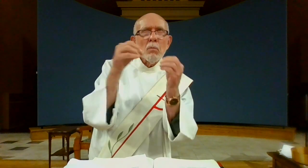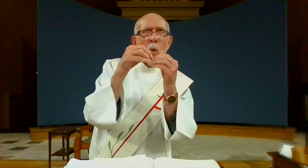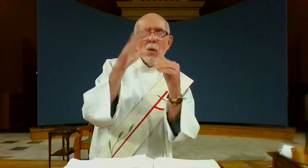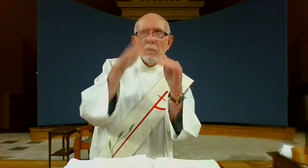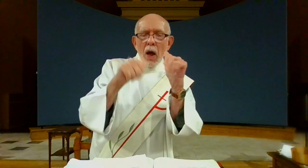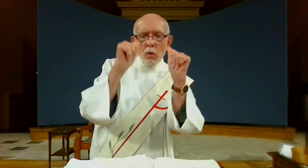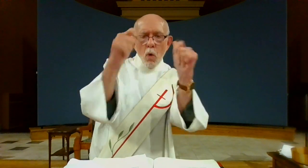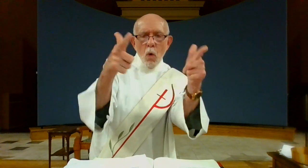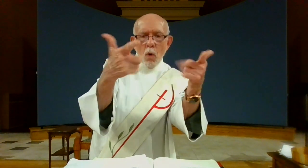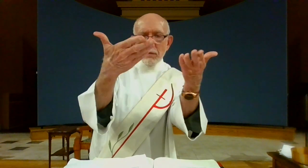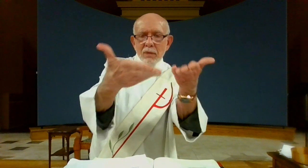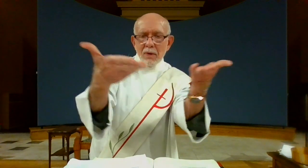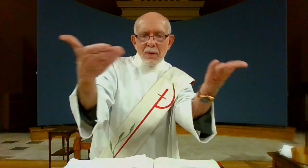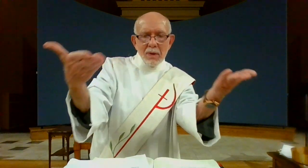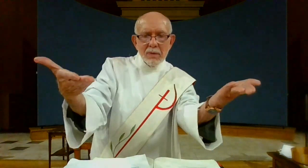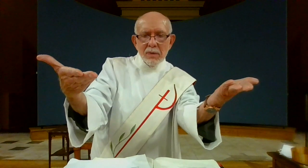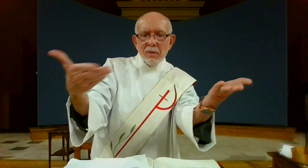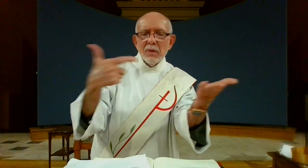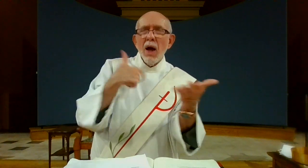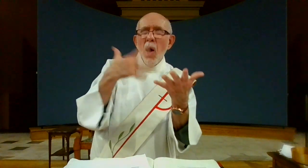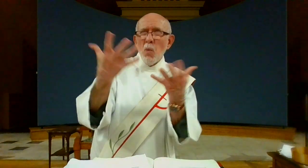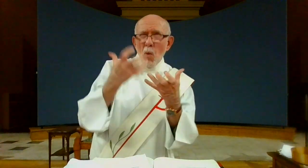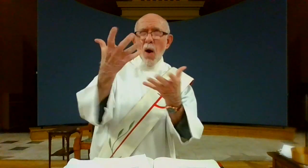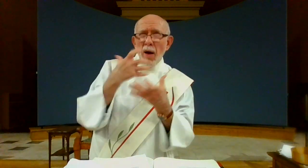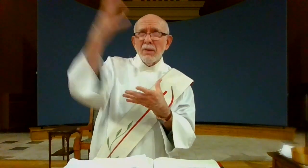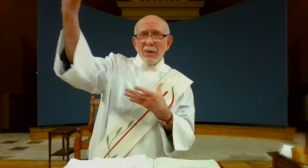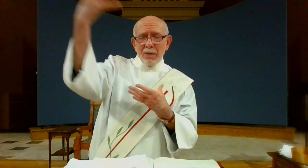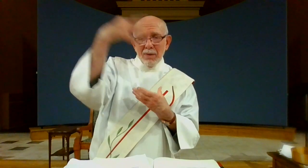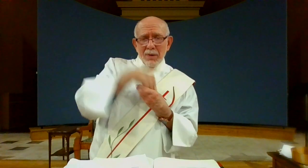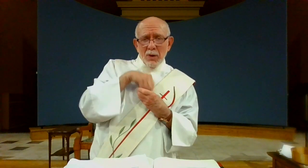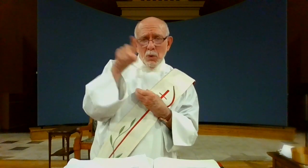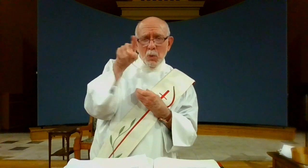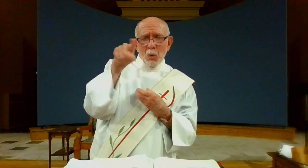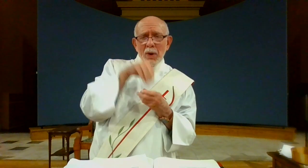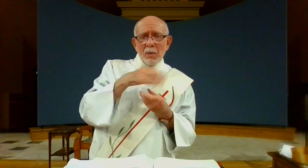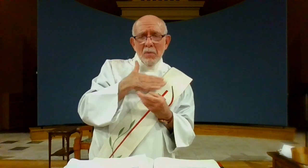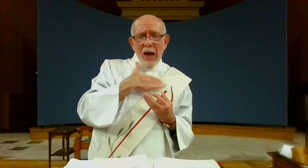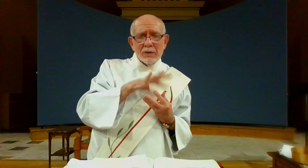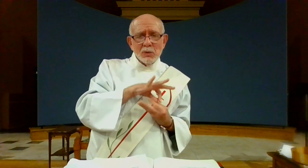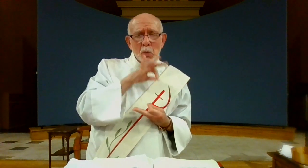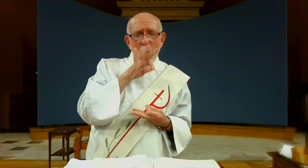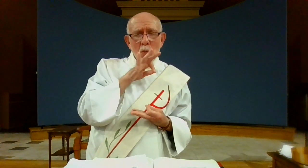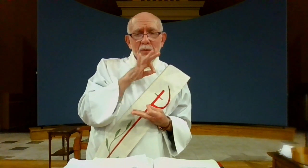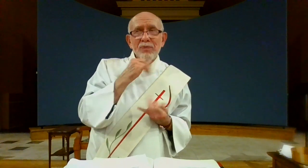I love you above all things And I desire to receive you into my soul